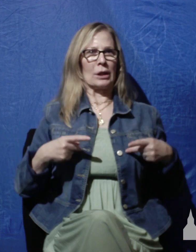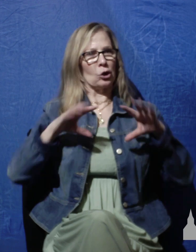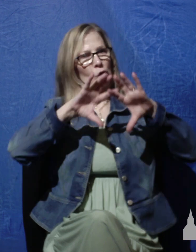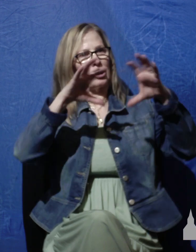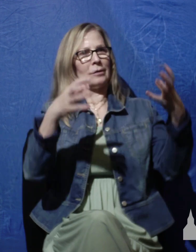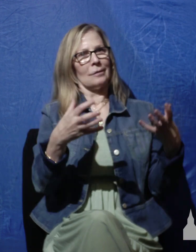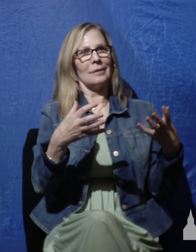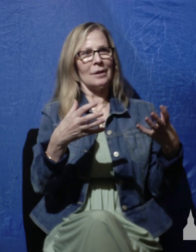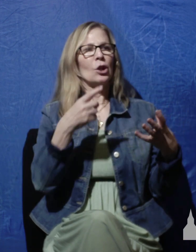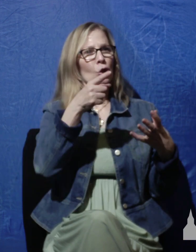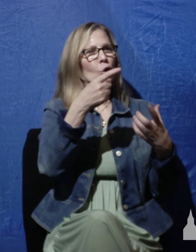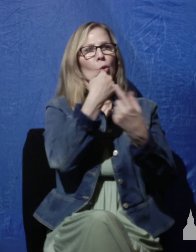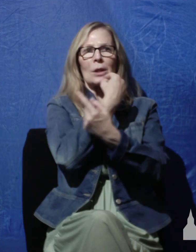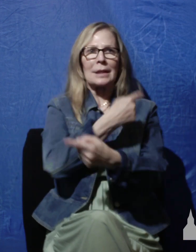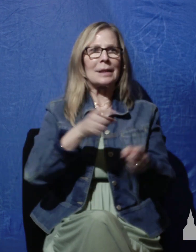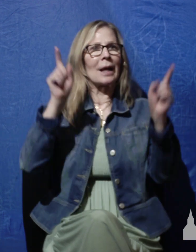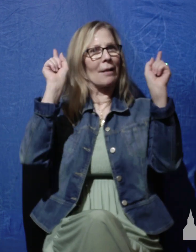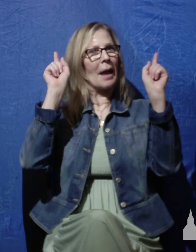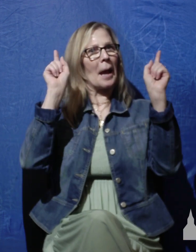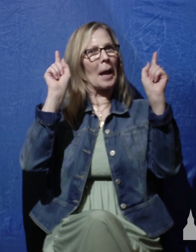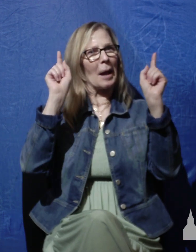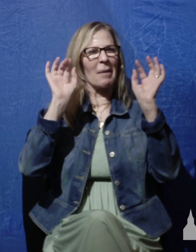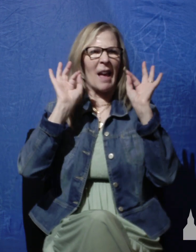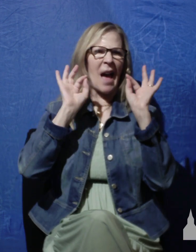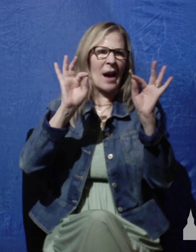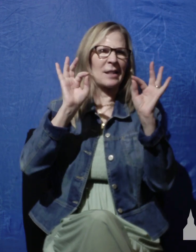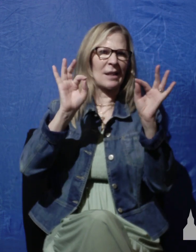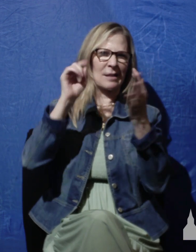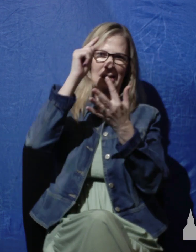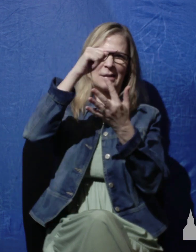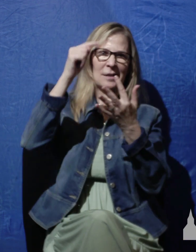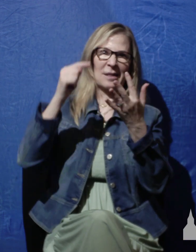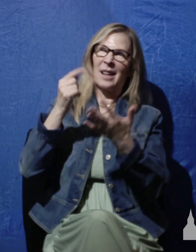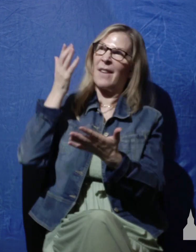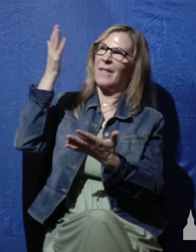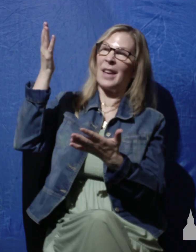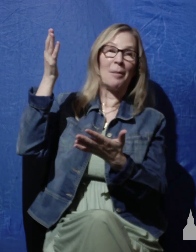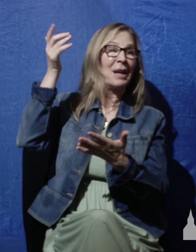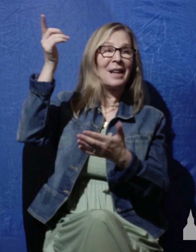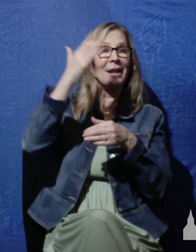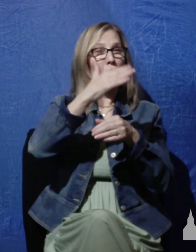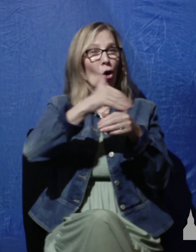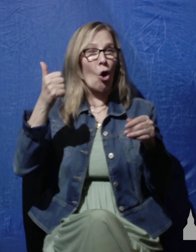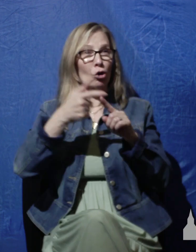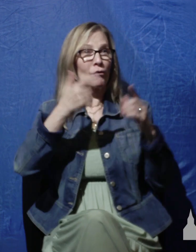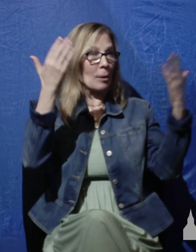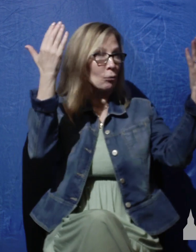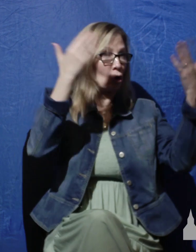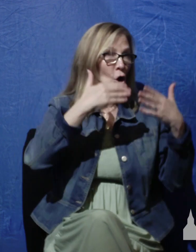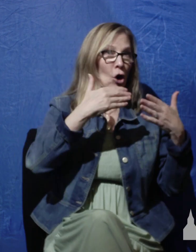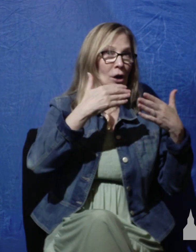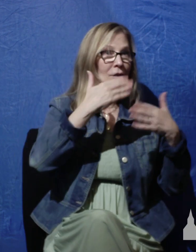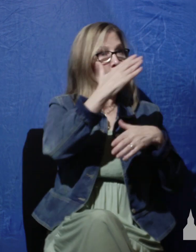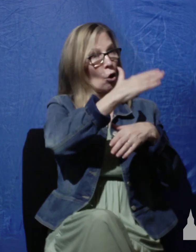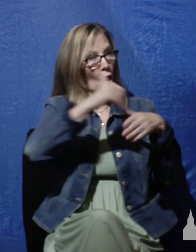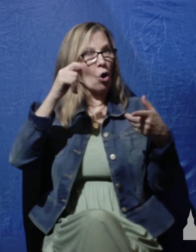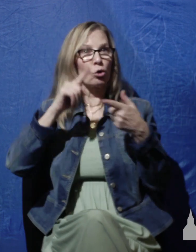you may proclaim the excellencies of him who has called you out of darkness into his marvelous light. The reason the church has been formed